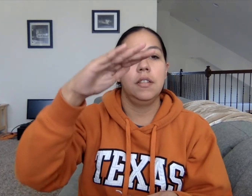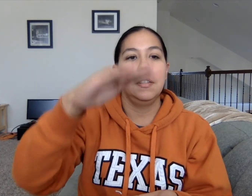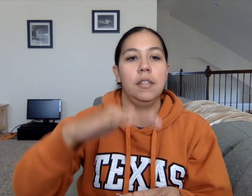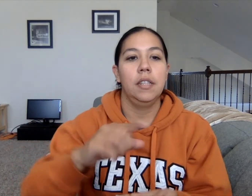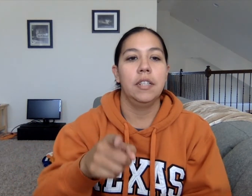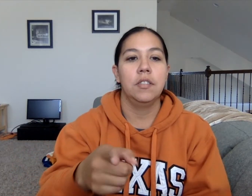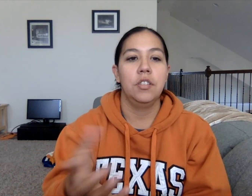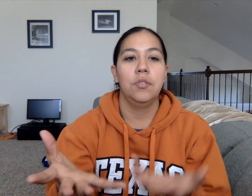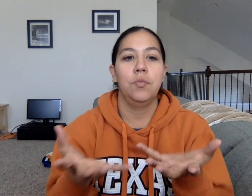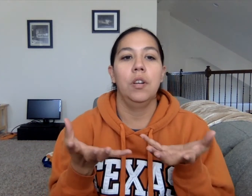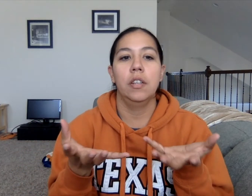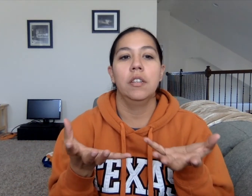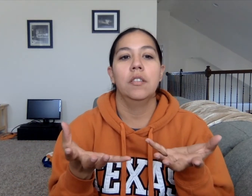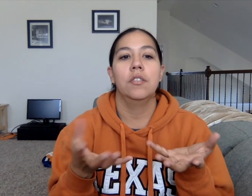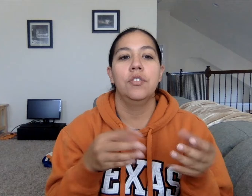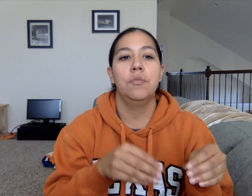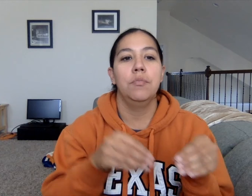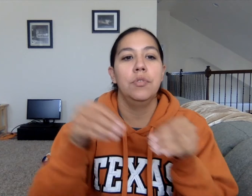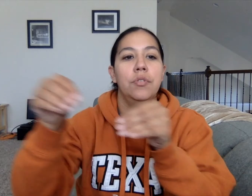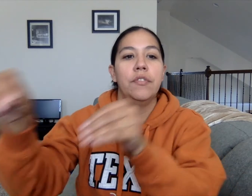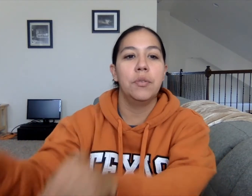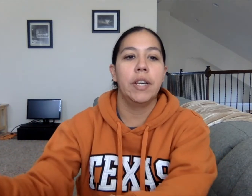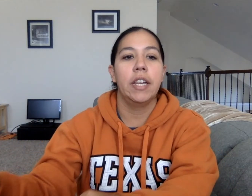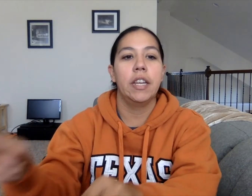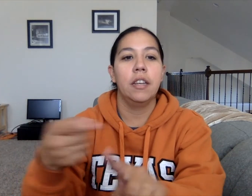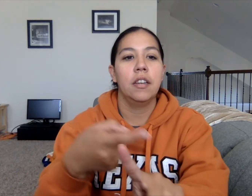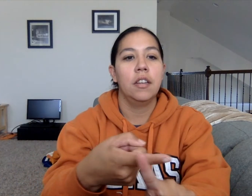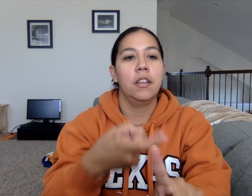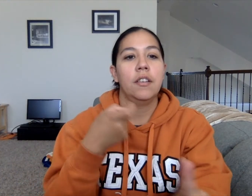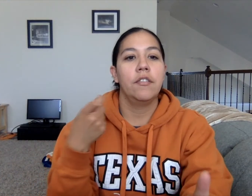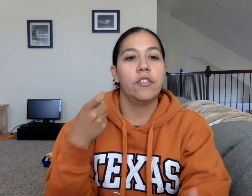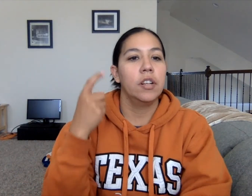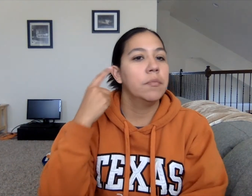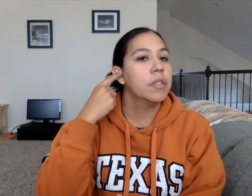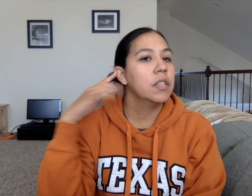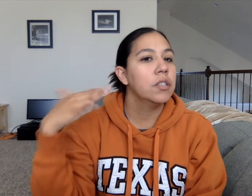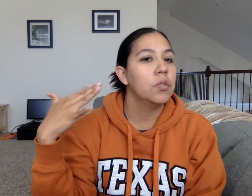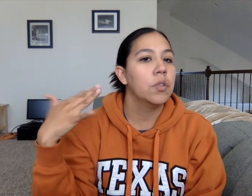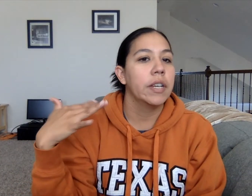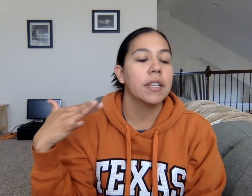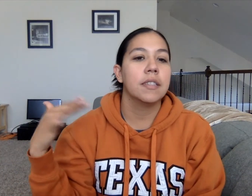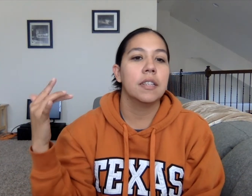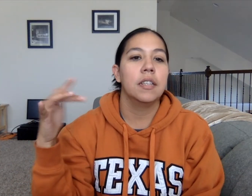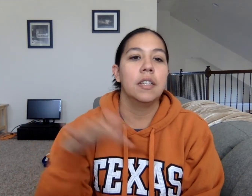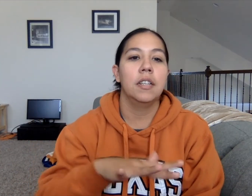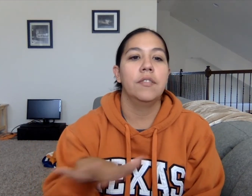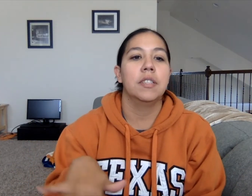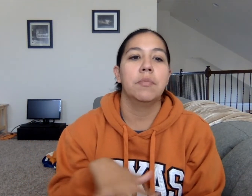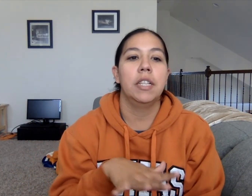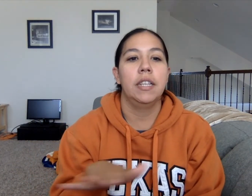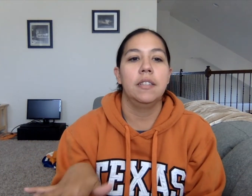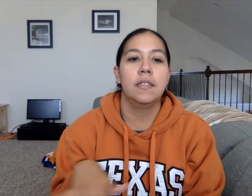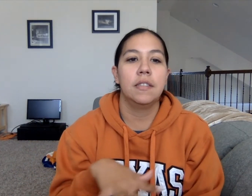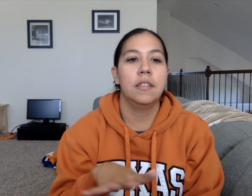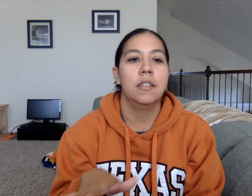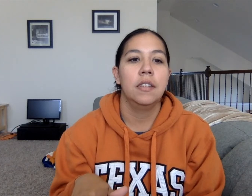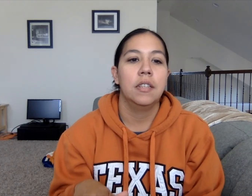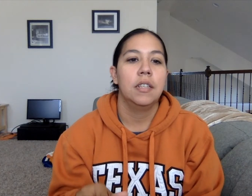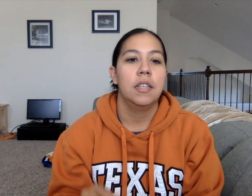guess what's on your mind. And